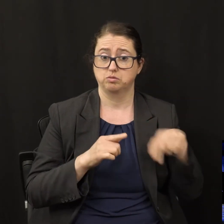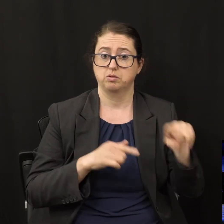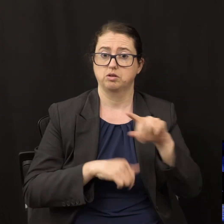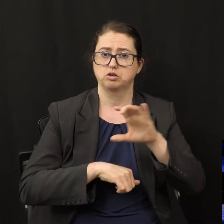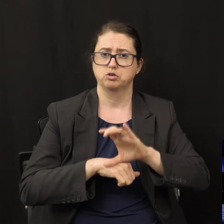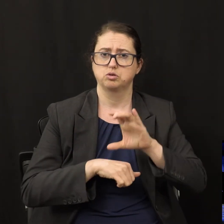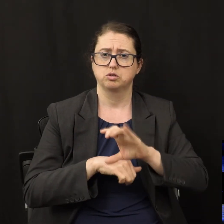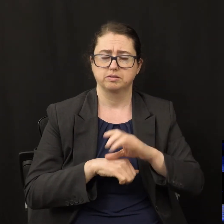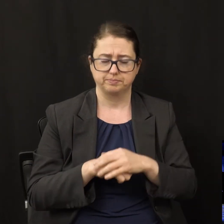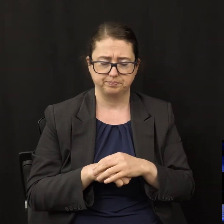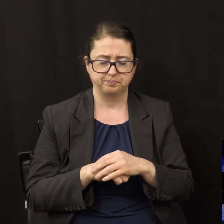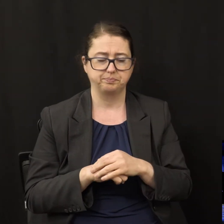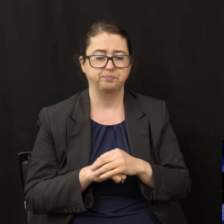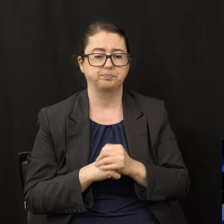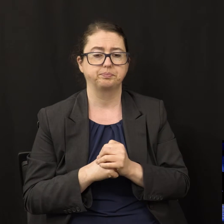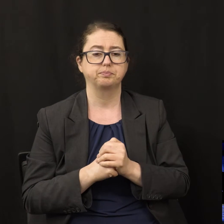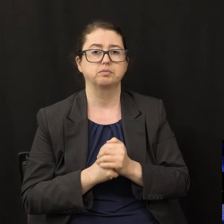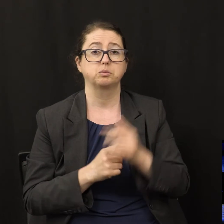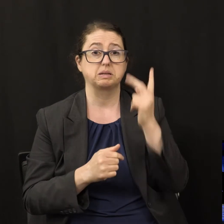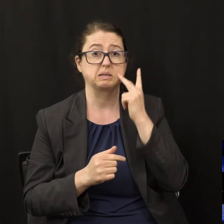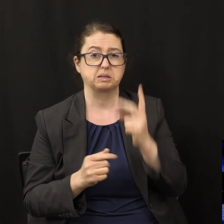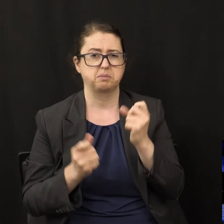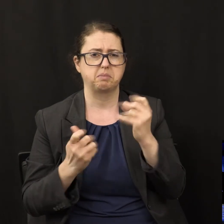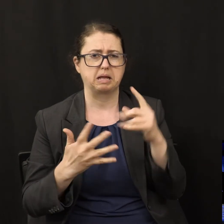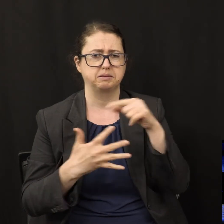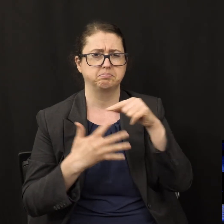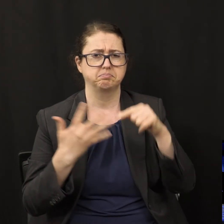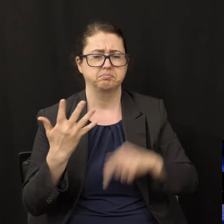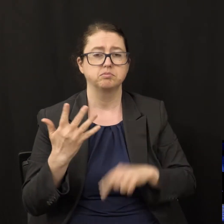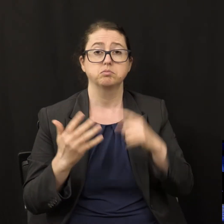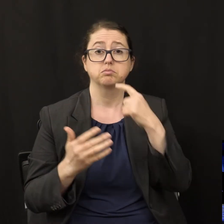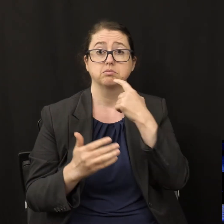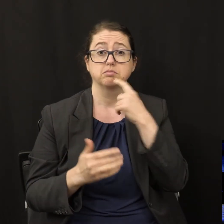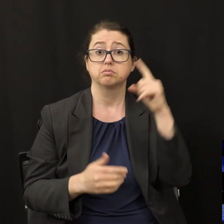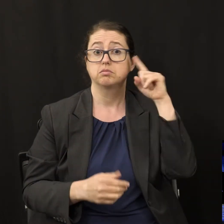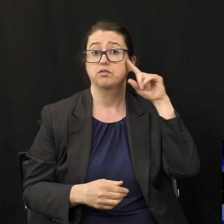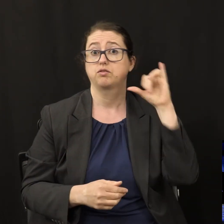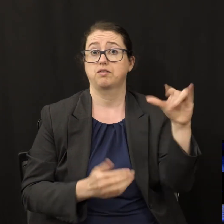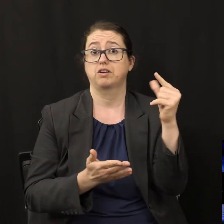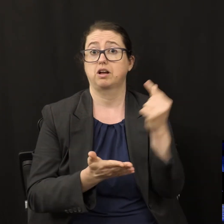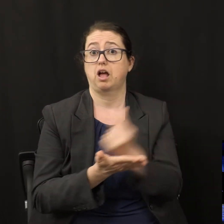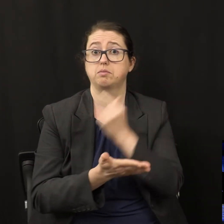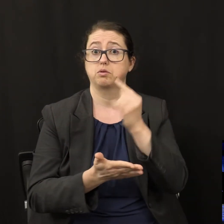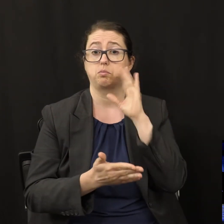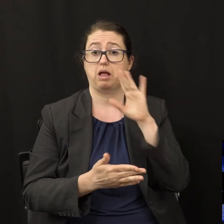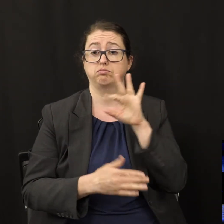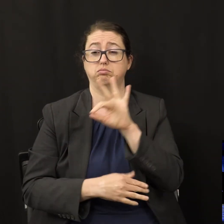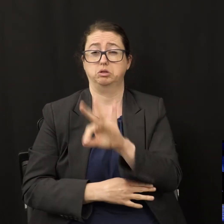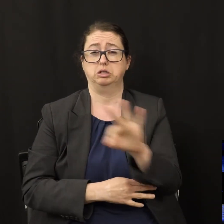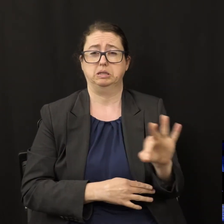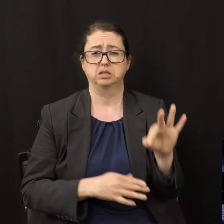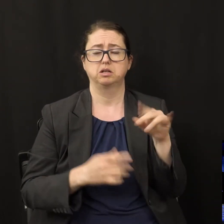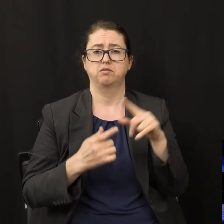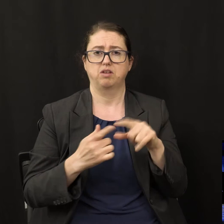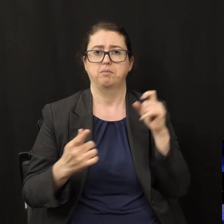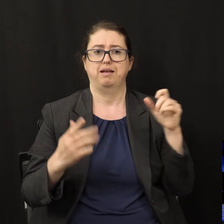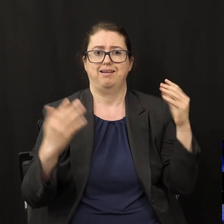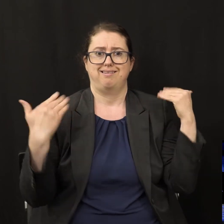when we're told here that the everlasting gospel is preached by angel, by an angel,